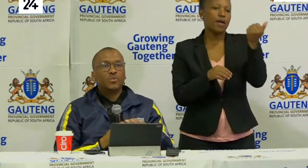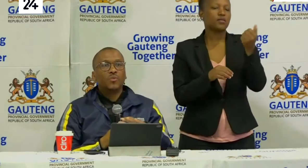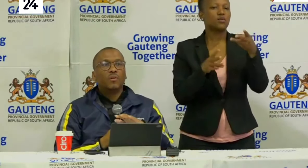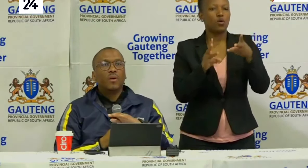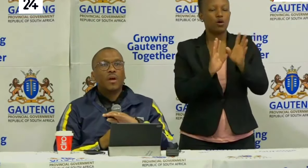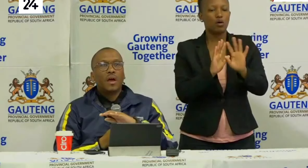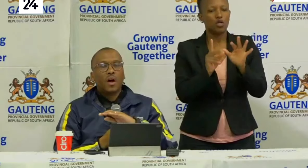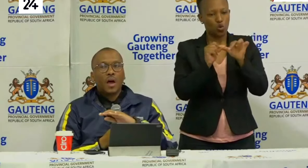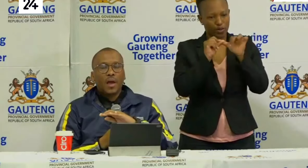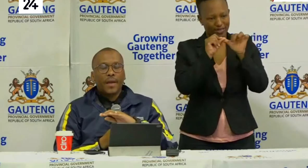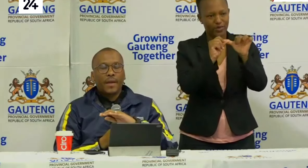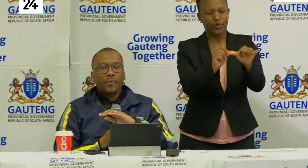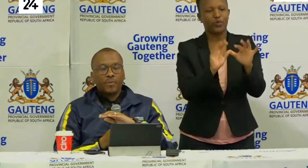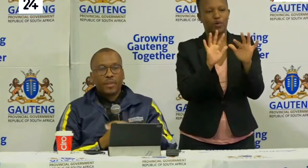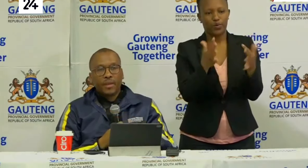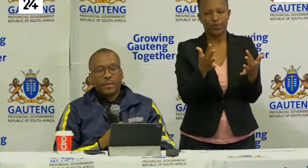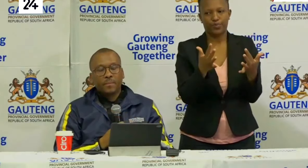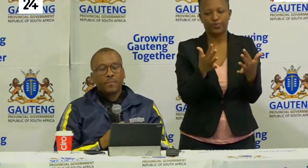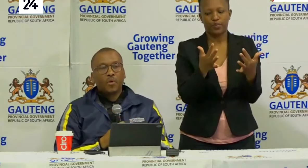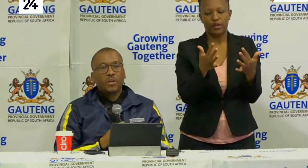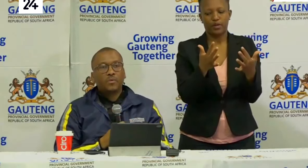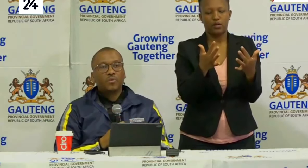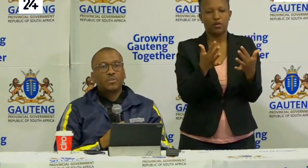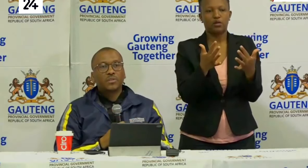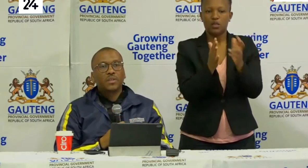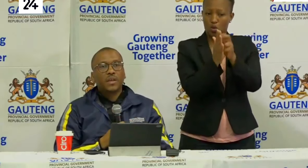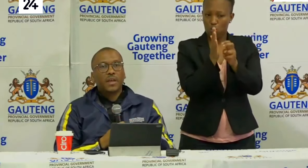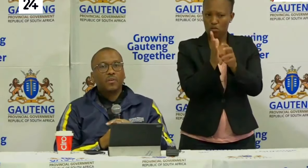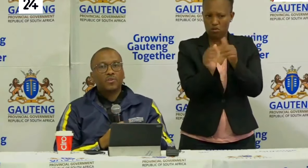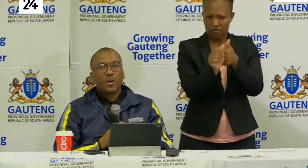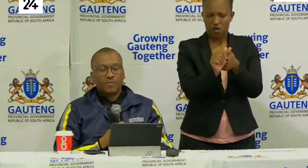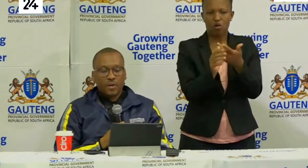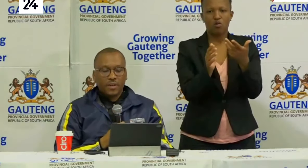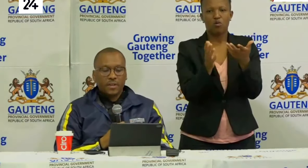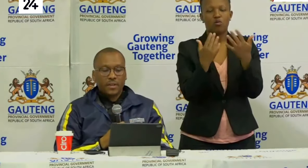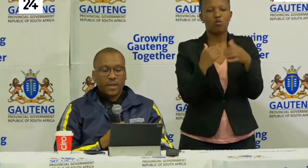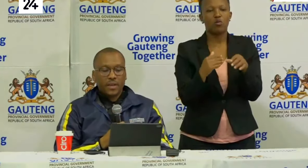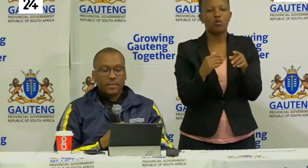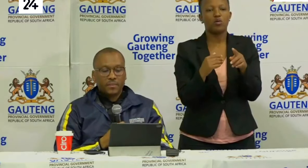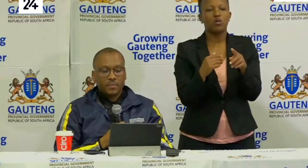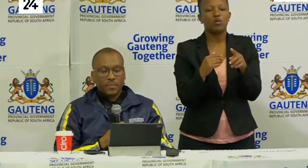continue with the golden rules and also avoiding